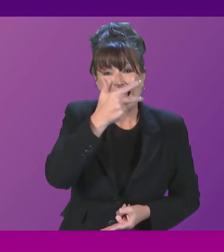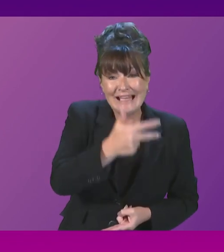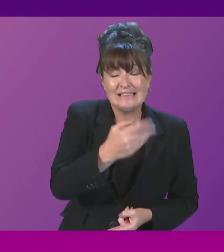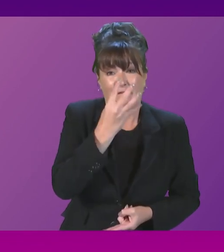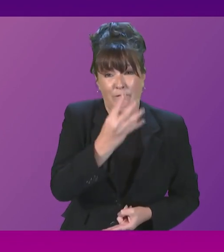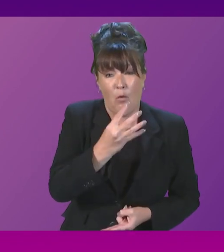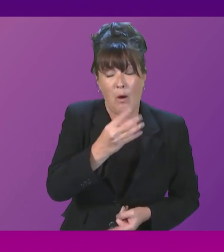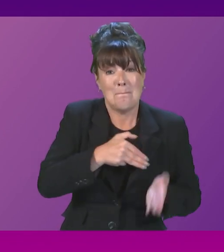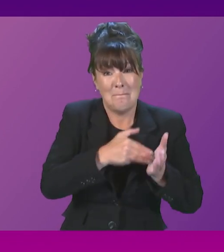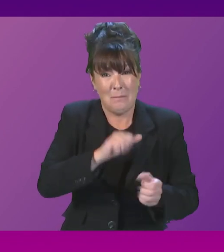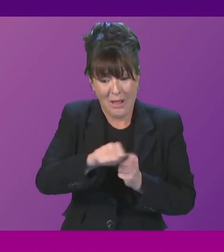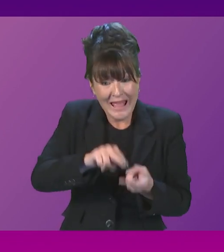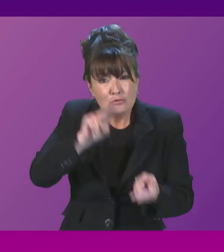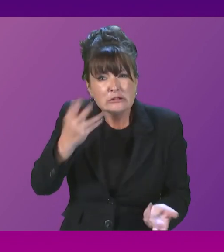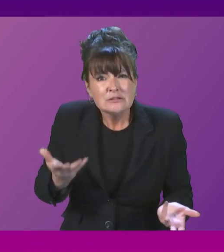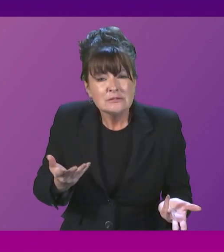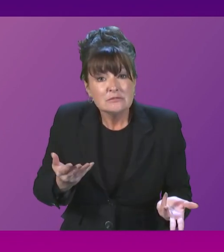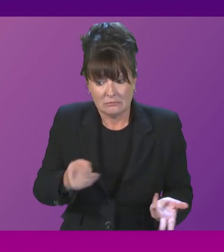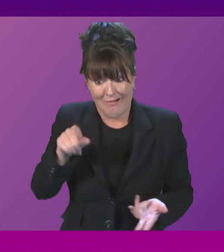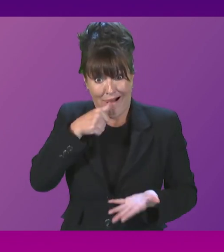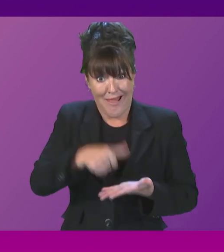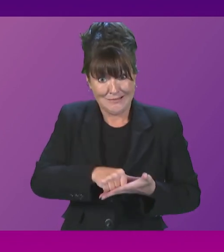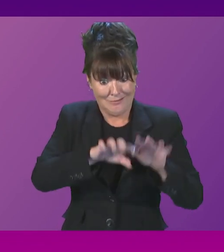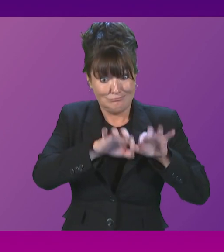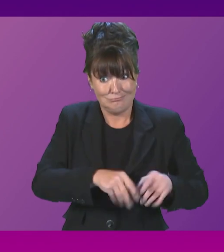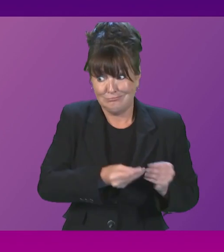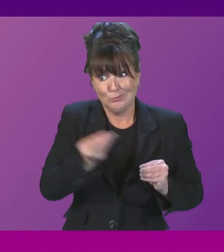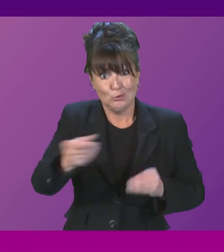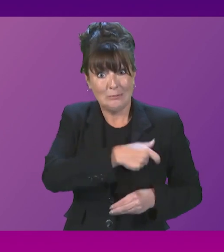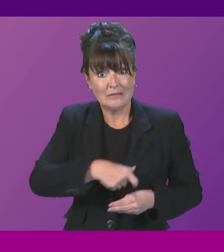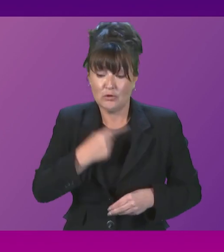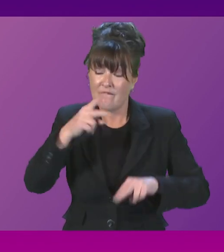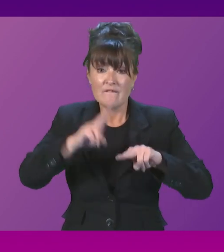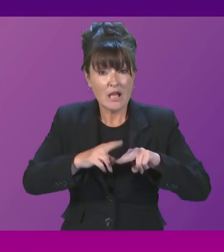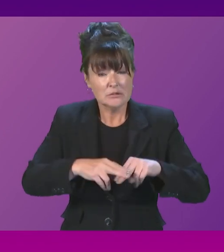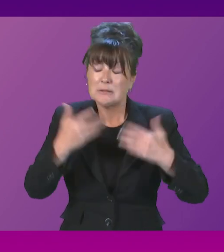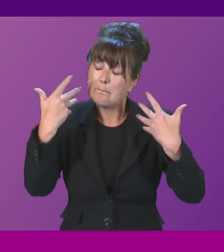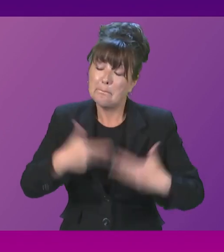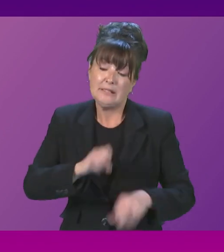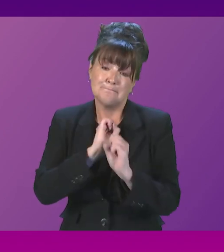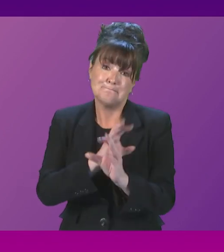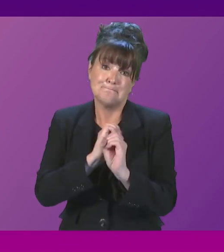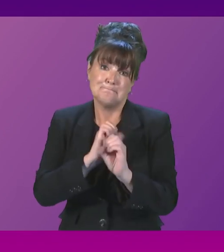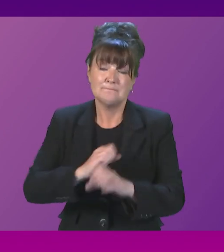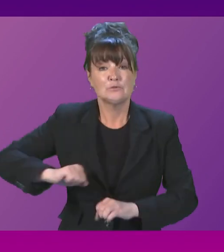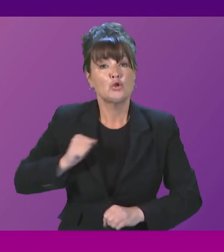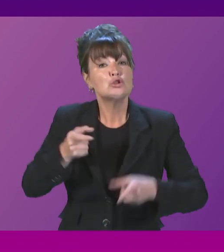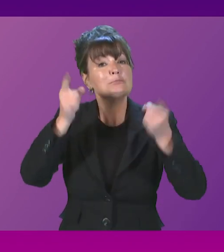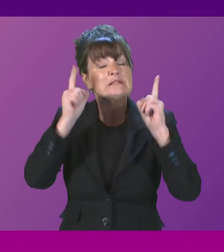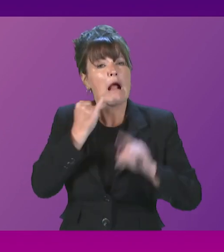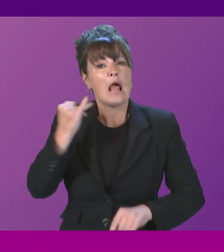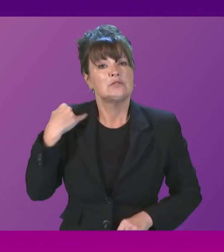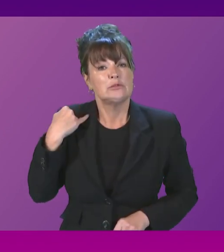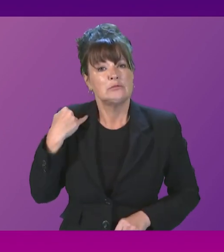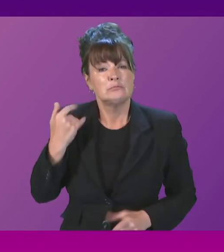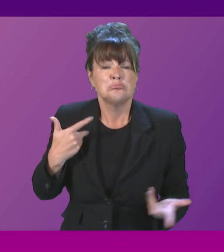million. In their letter to the committee, Ferguson said they briefed Scottish ministers on this last week. So,